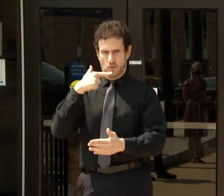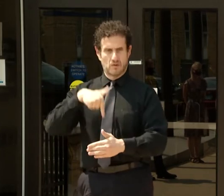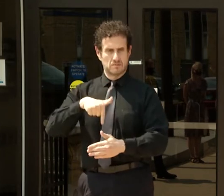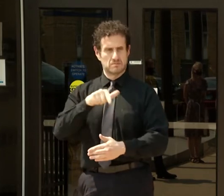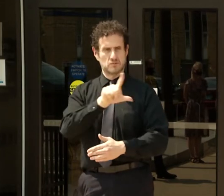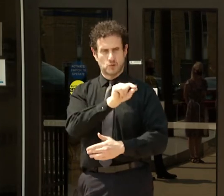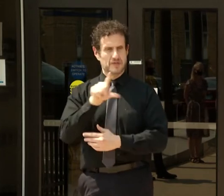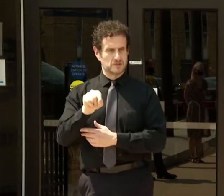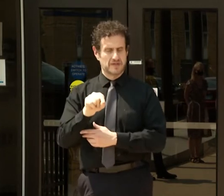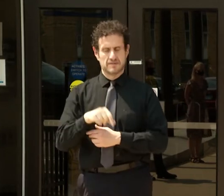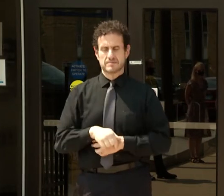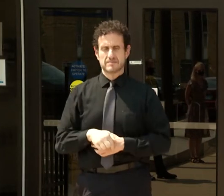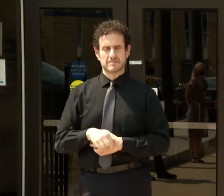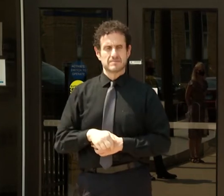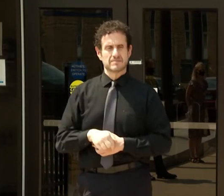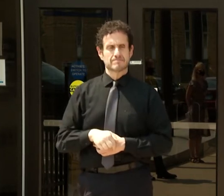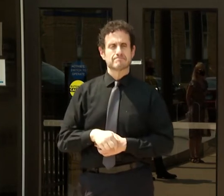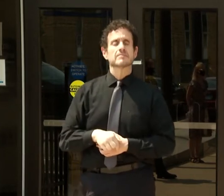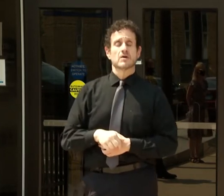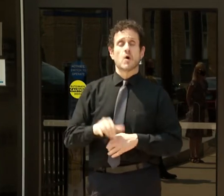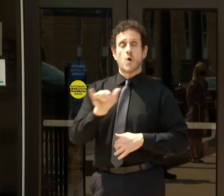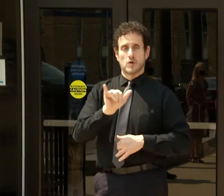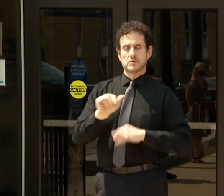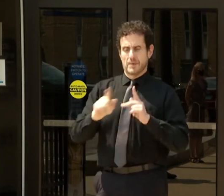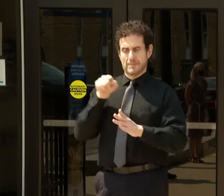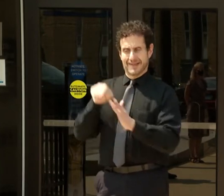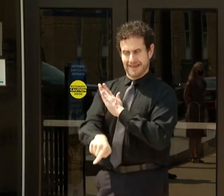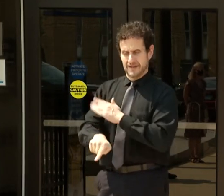Almost 600 residents have been murdered this year.